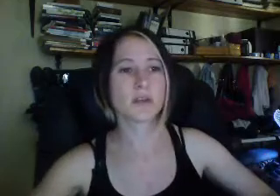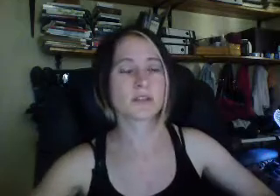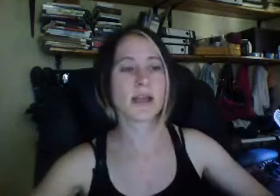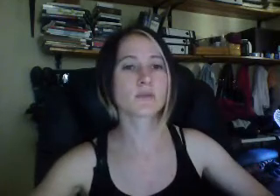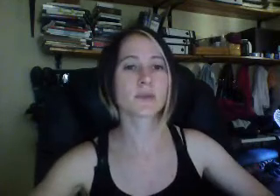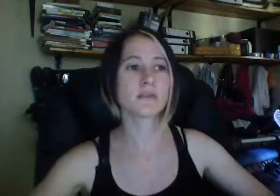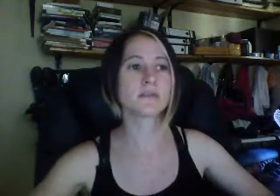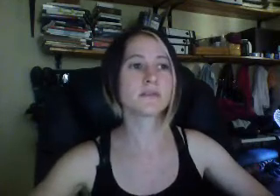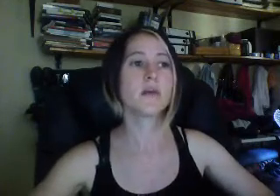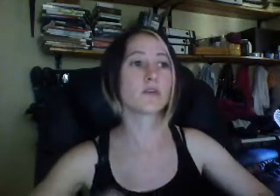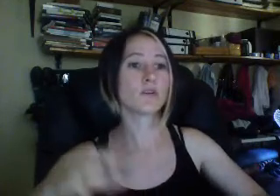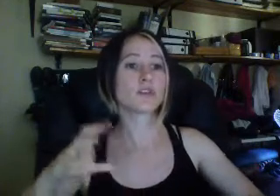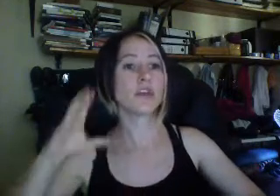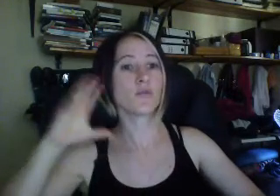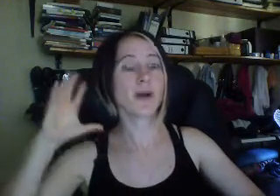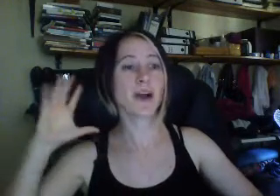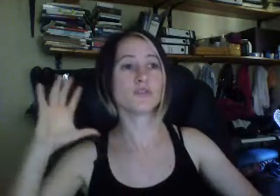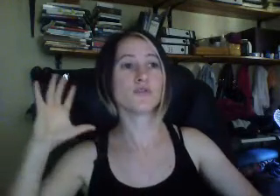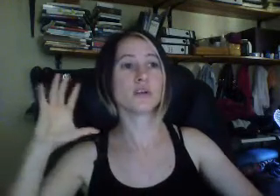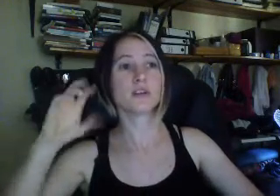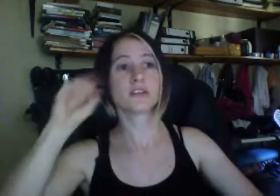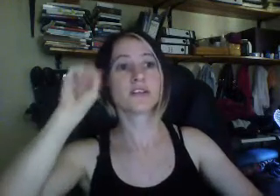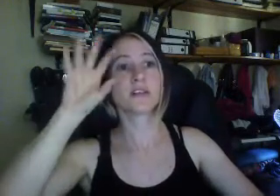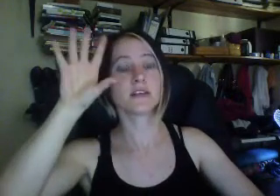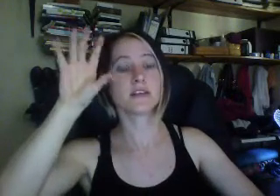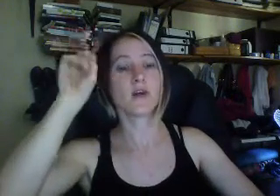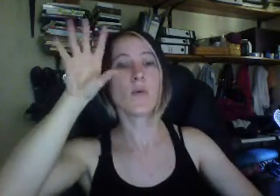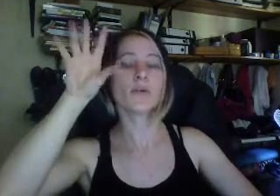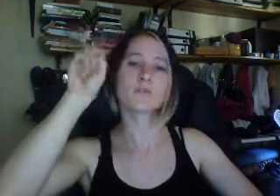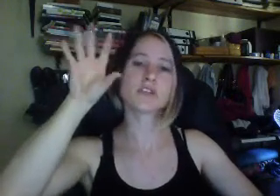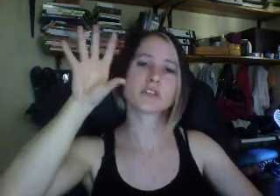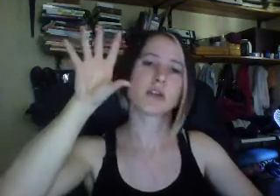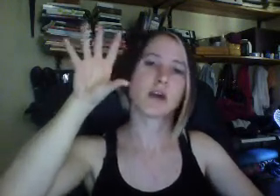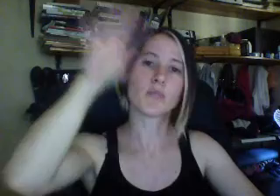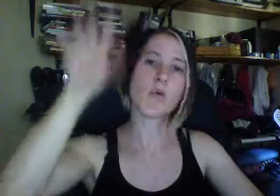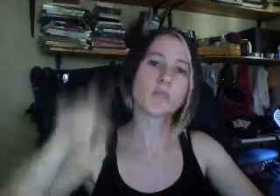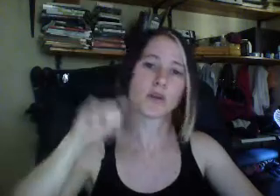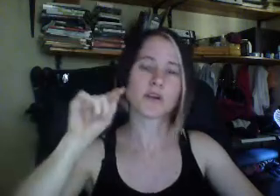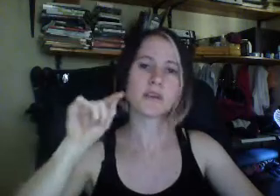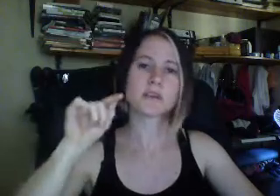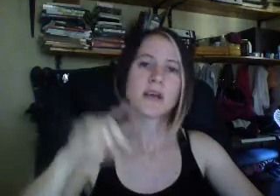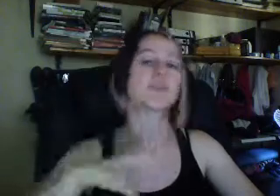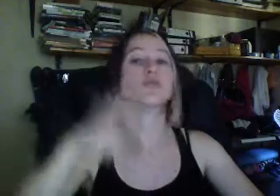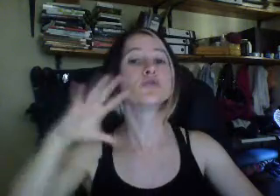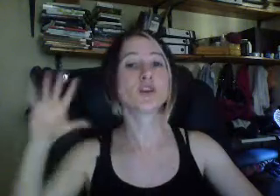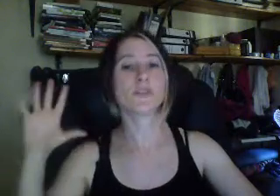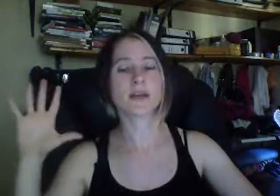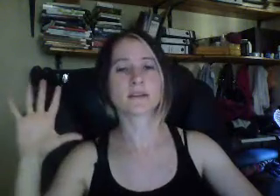interact with others. Because in your mind, you're just seeing these porn images and porn bodies, and you're not that.